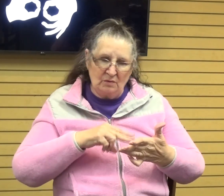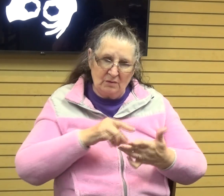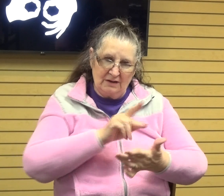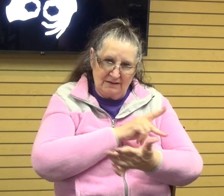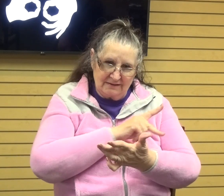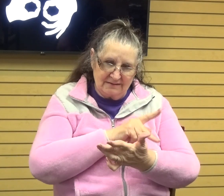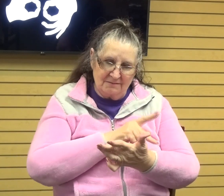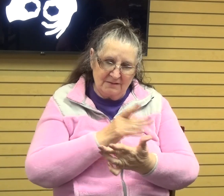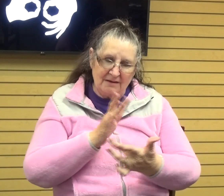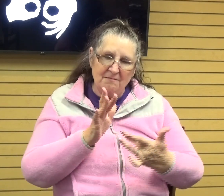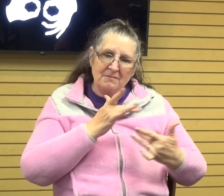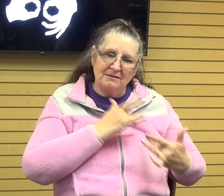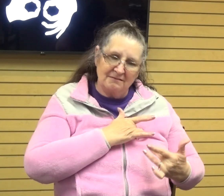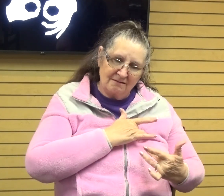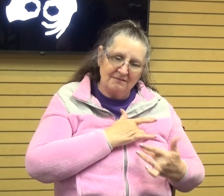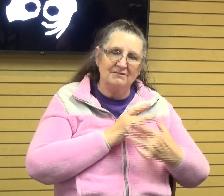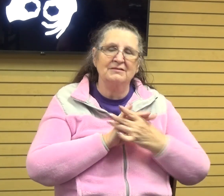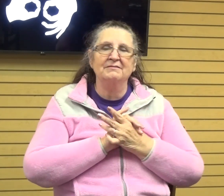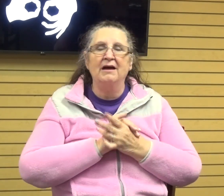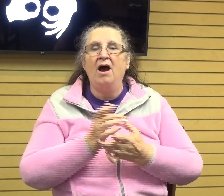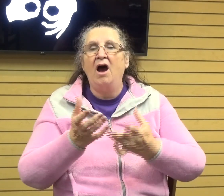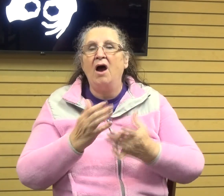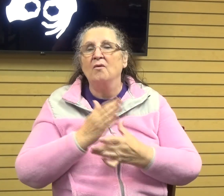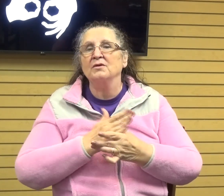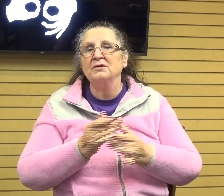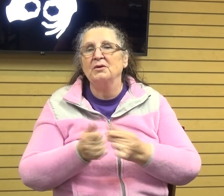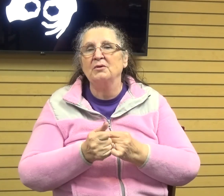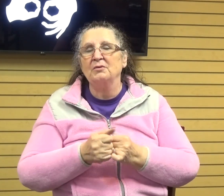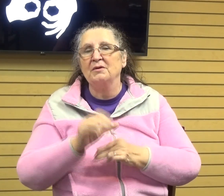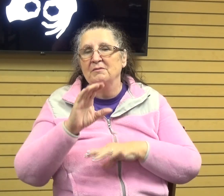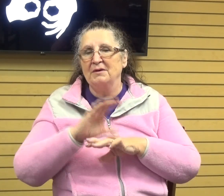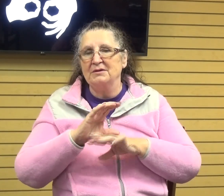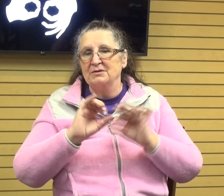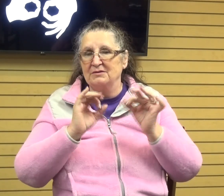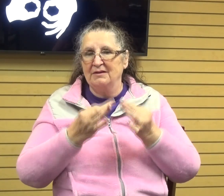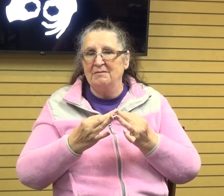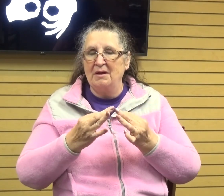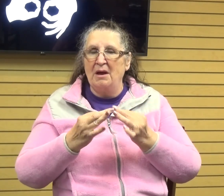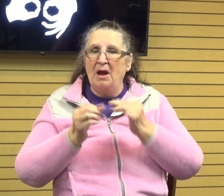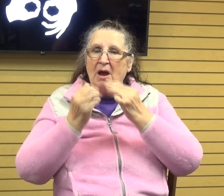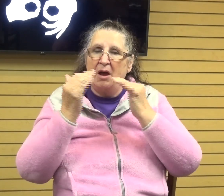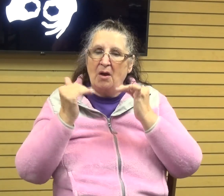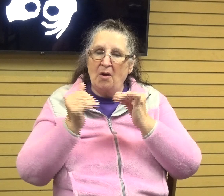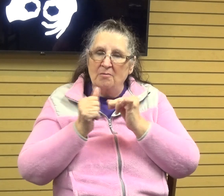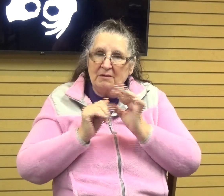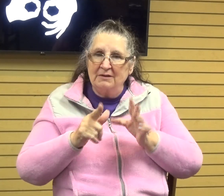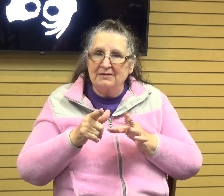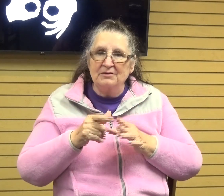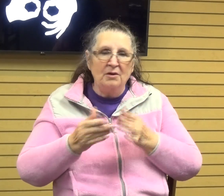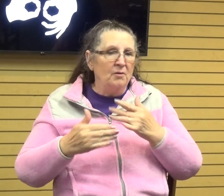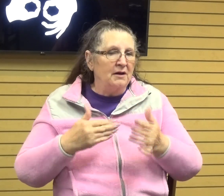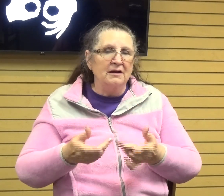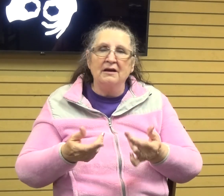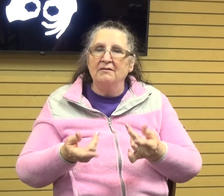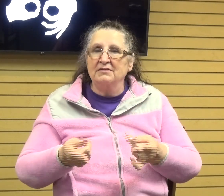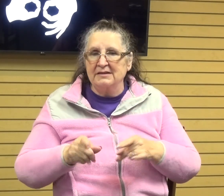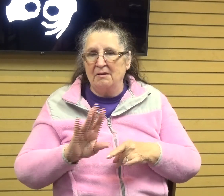touched my heart and I really wanted to share with, with my church family. So I hope that blesses you today. No matter what you're going through, God's there.